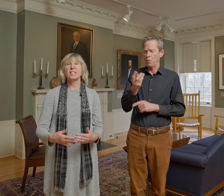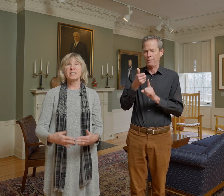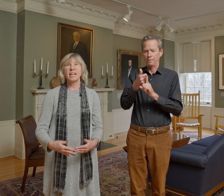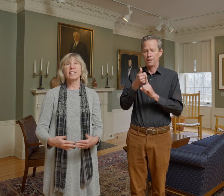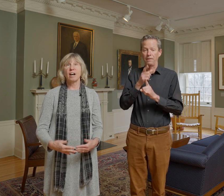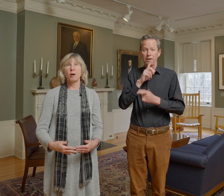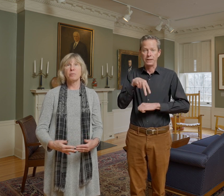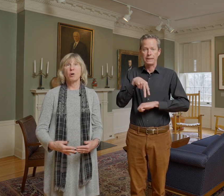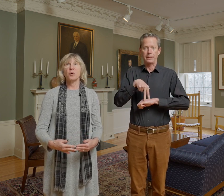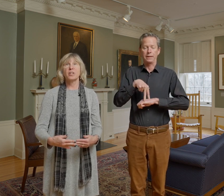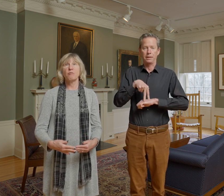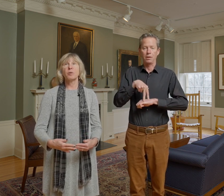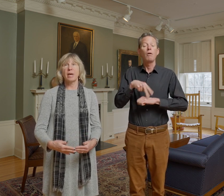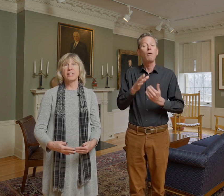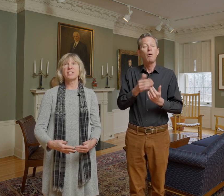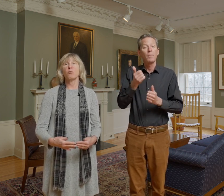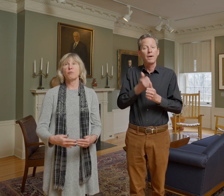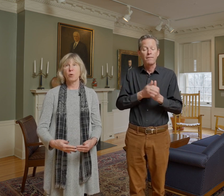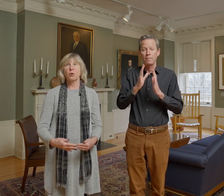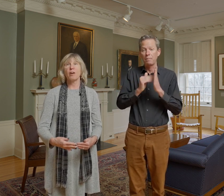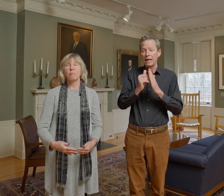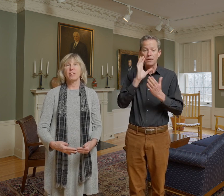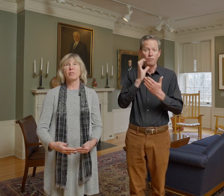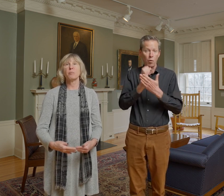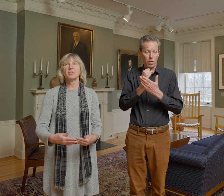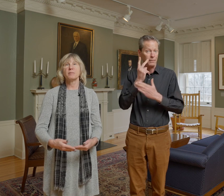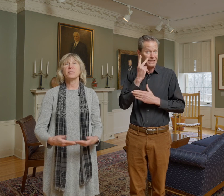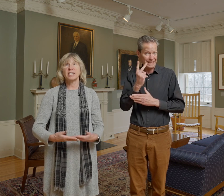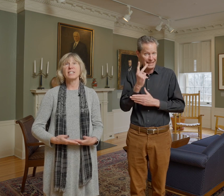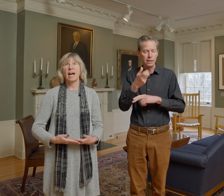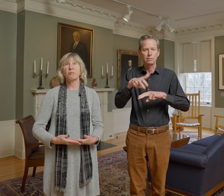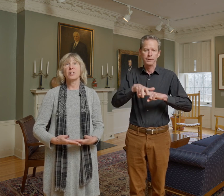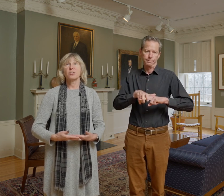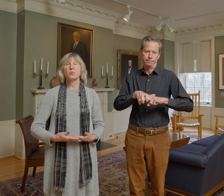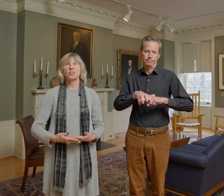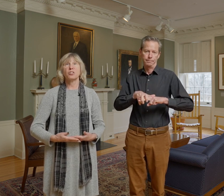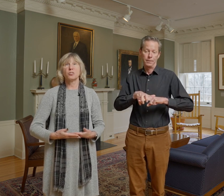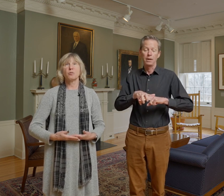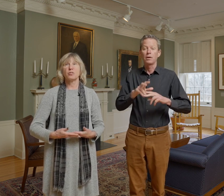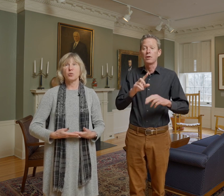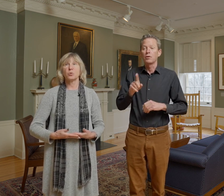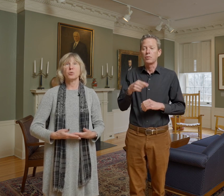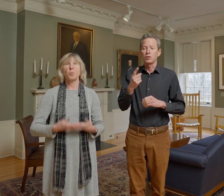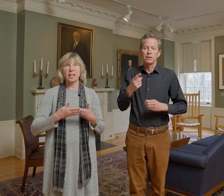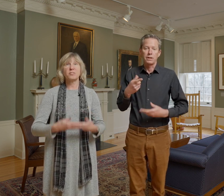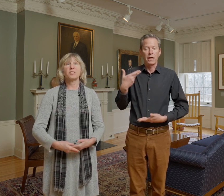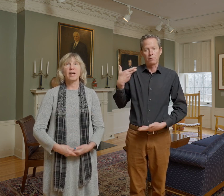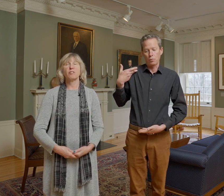standing up. Almost every painting or photograph made of him was him sitting down. So it's just sort of a shoulder to waist kind of